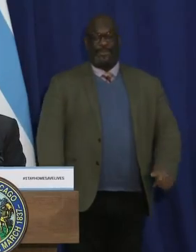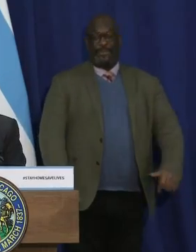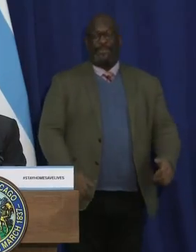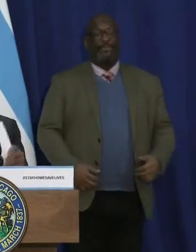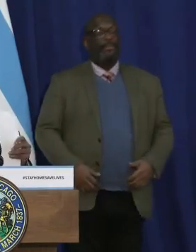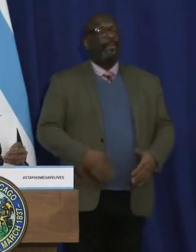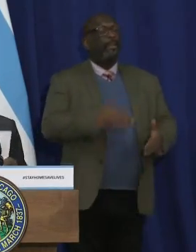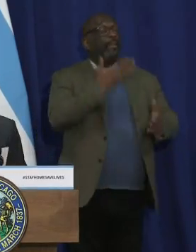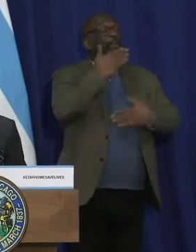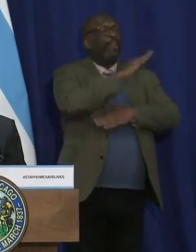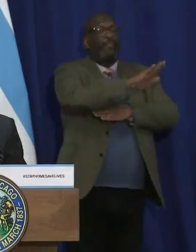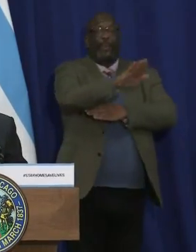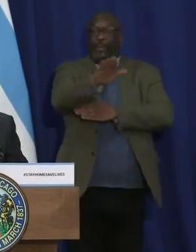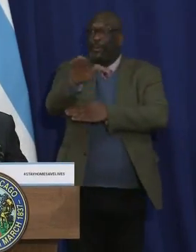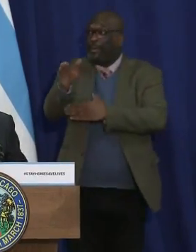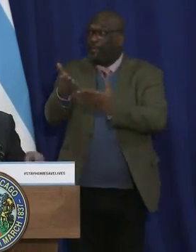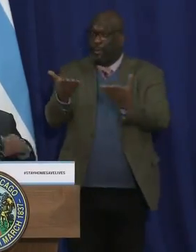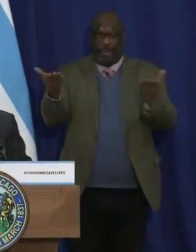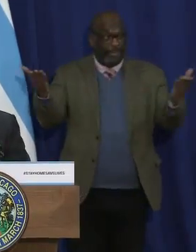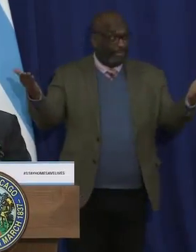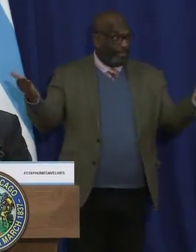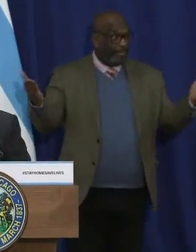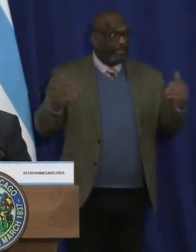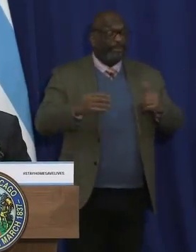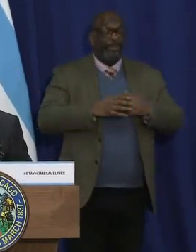All right, good afternoon, everyone. Good afternoon.